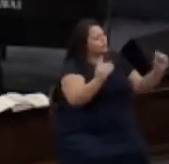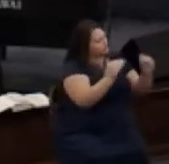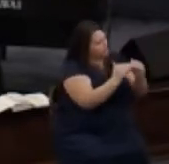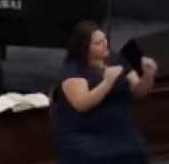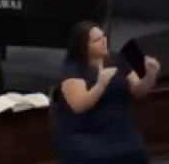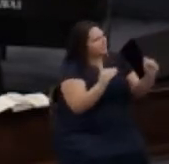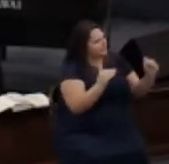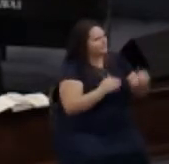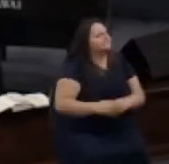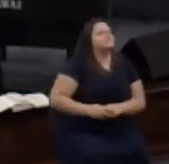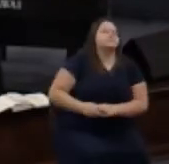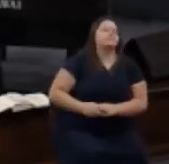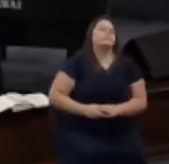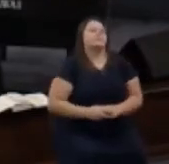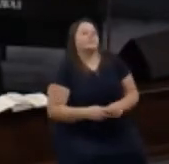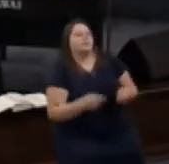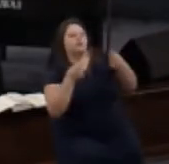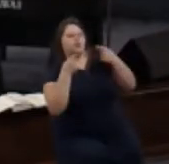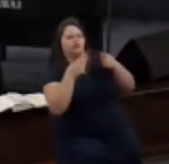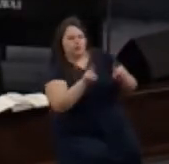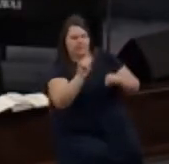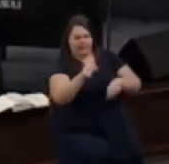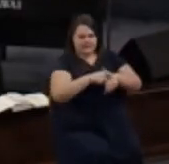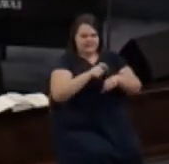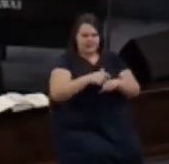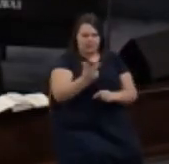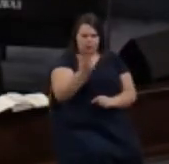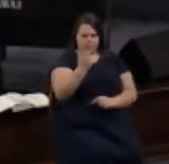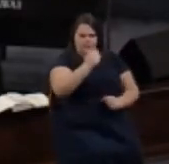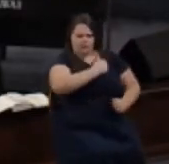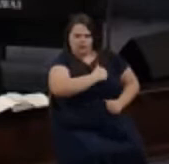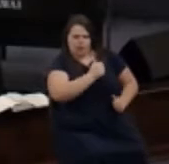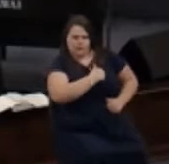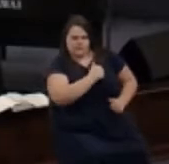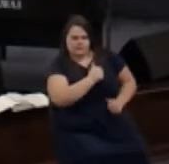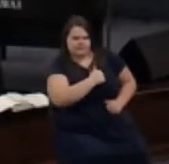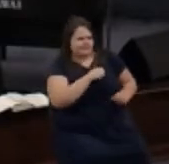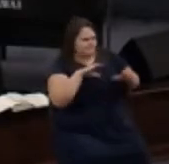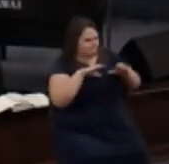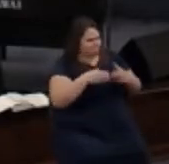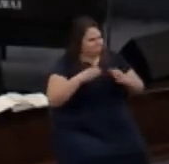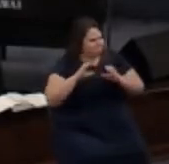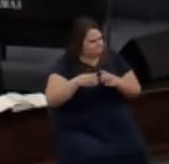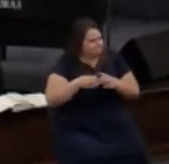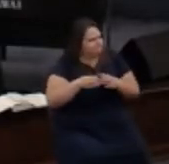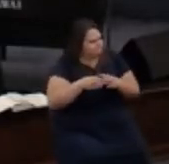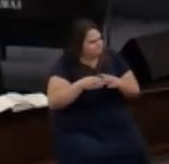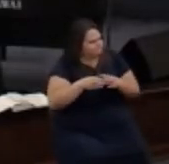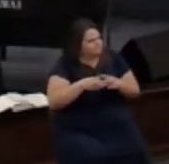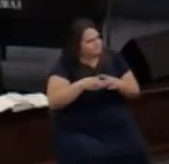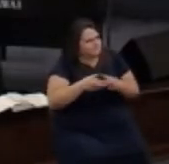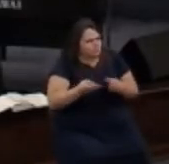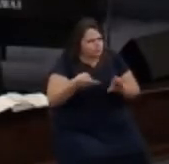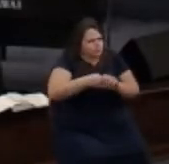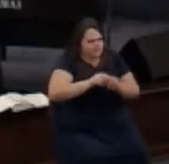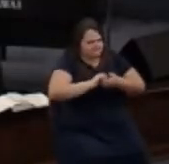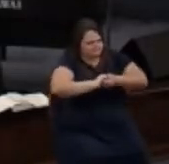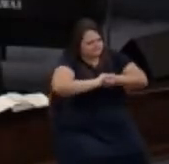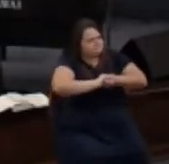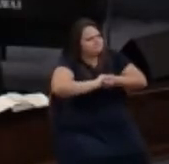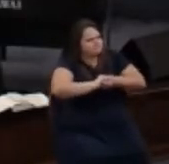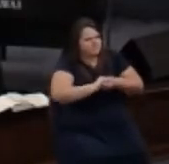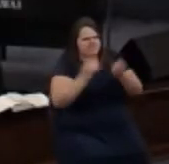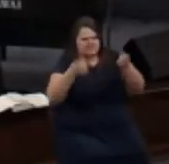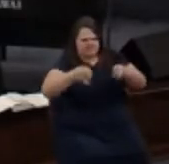and during this time three armies got together joined forces and decided to